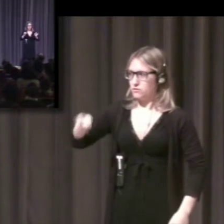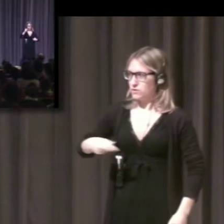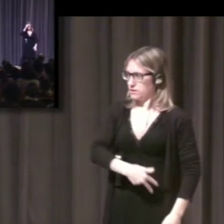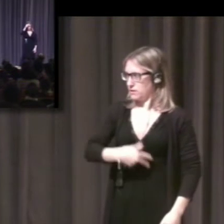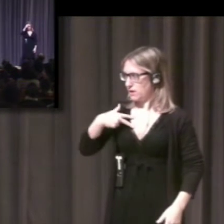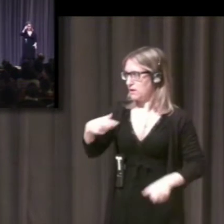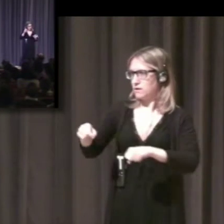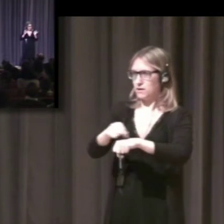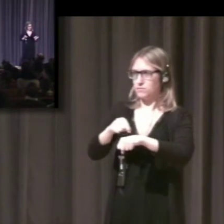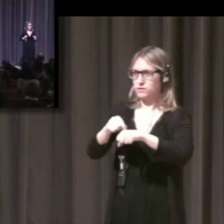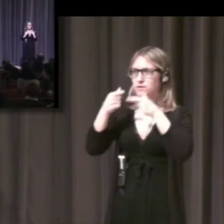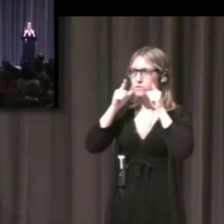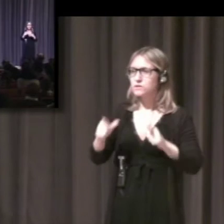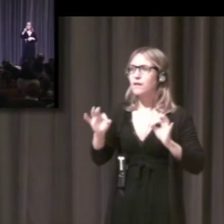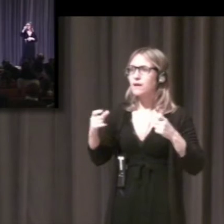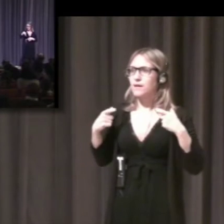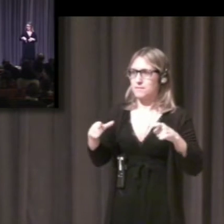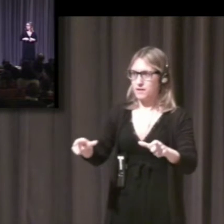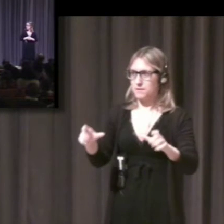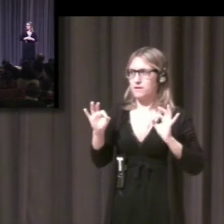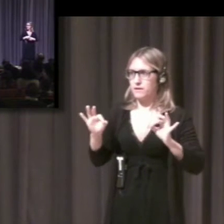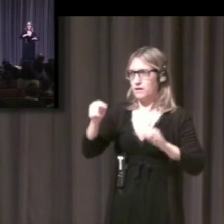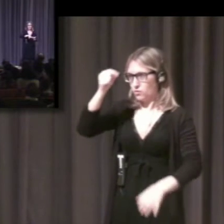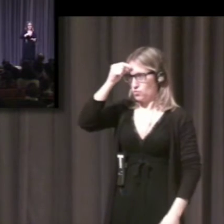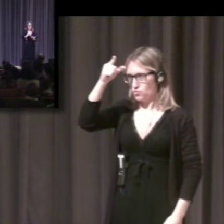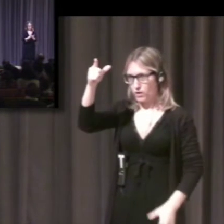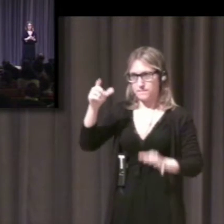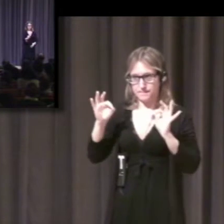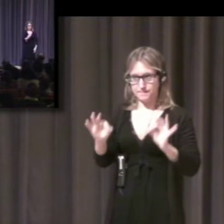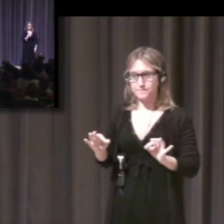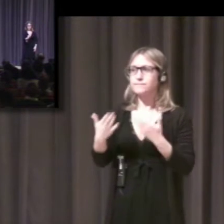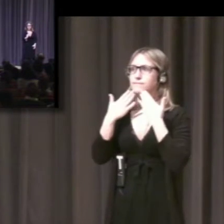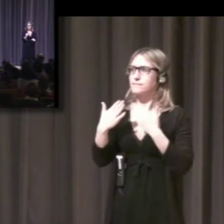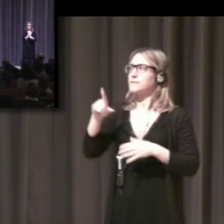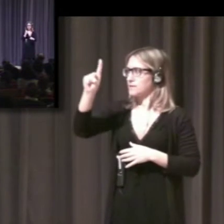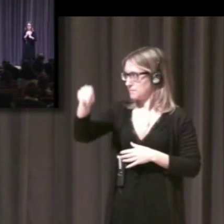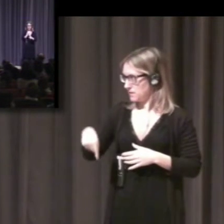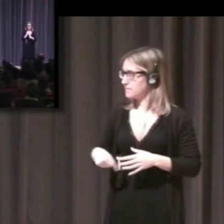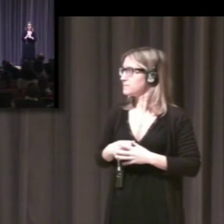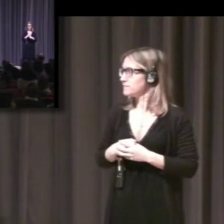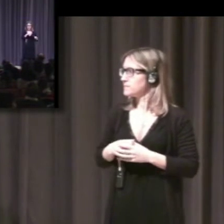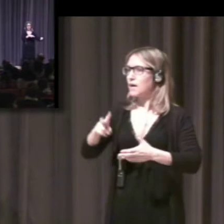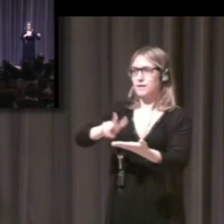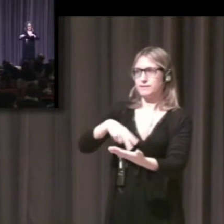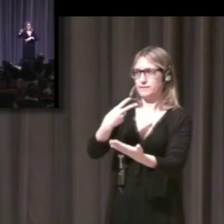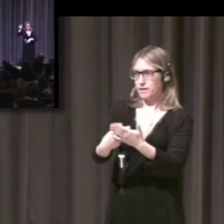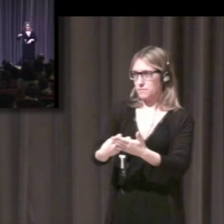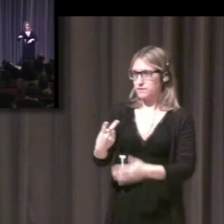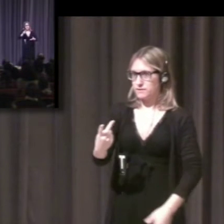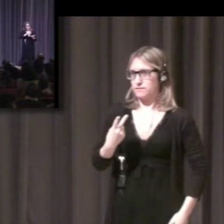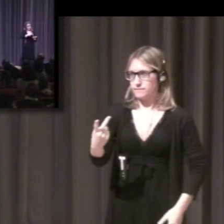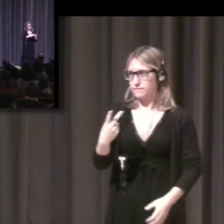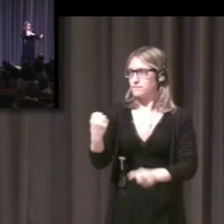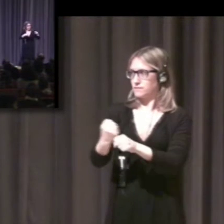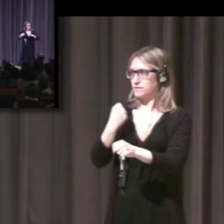interpreters, both into Catalan and into Catalan Sign Language. And thank you for